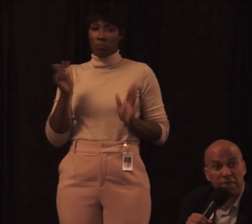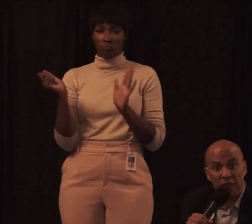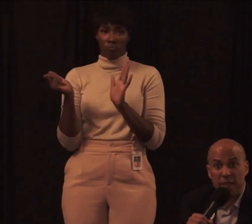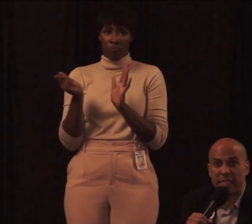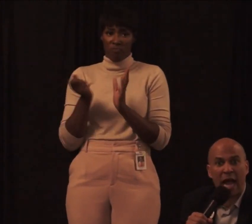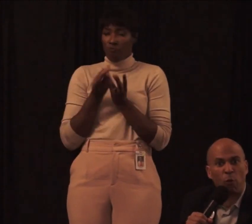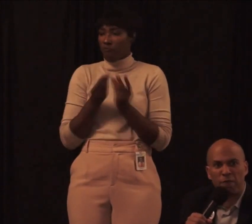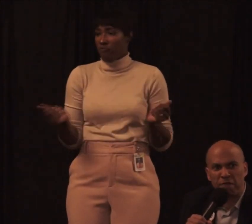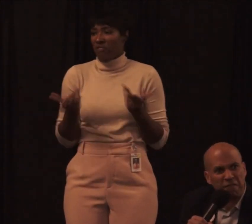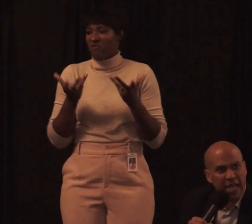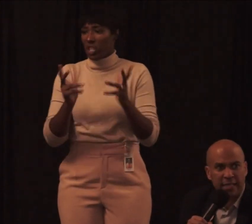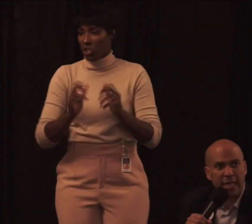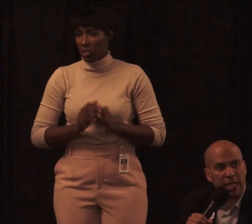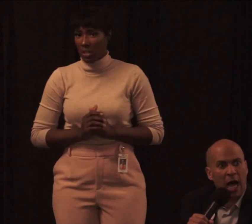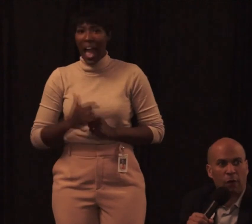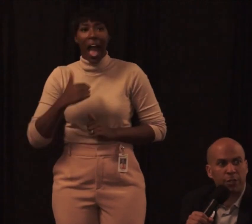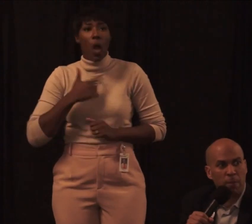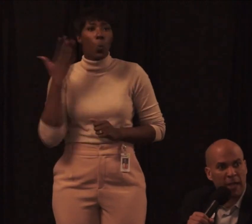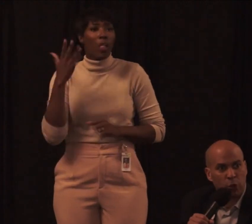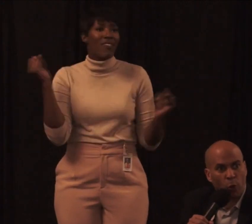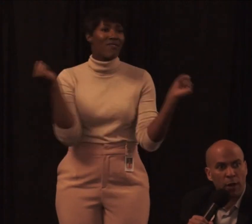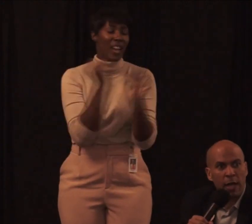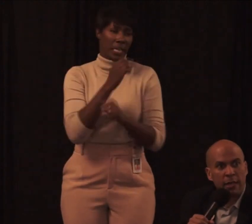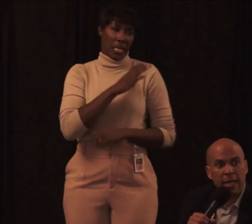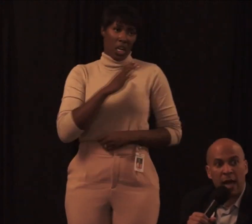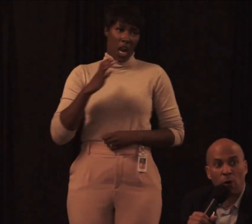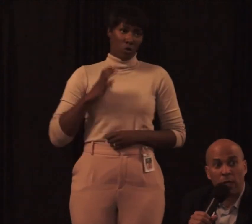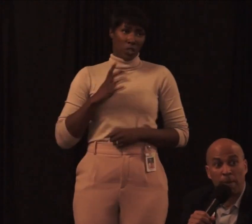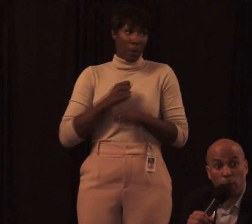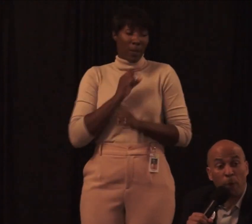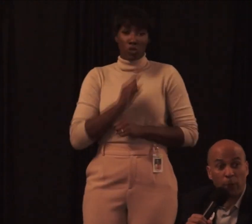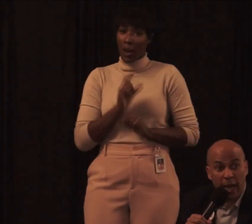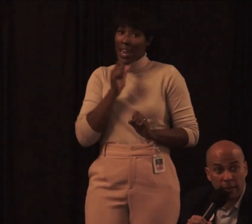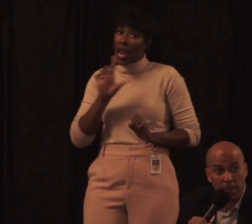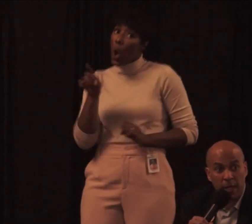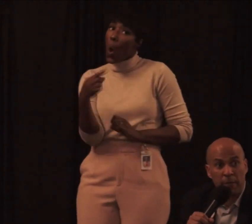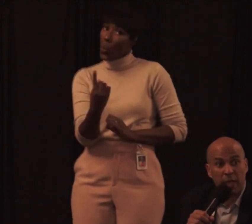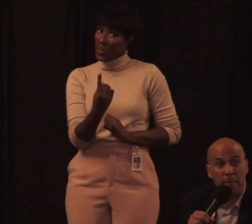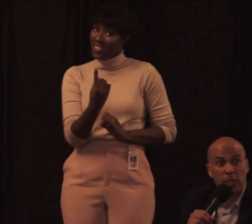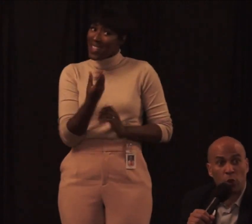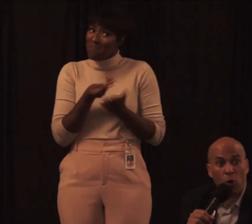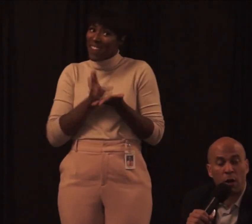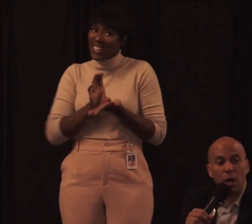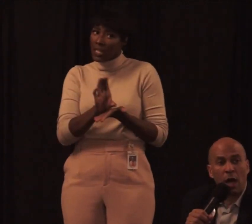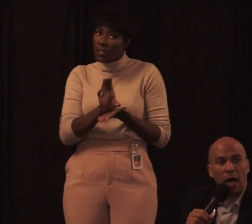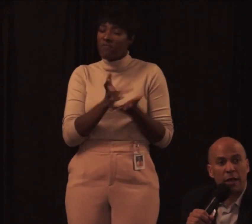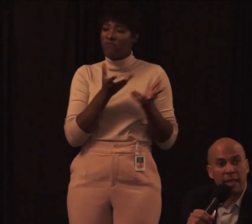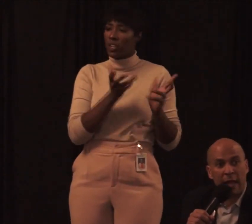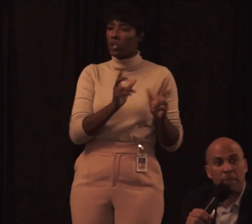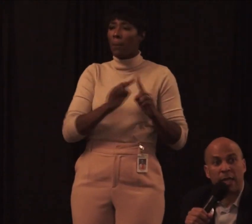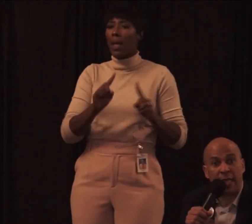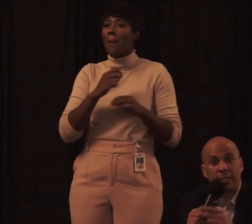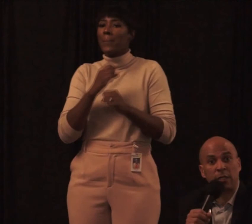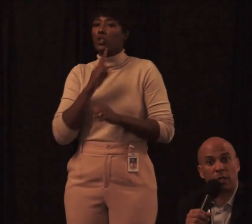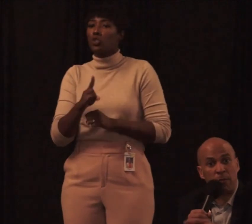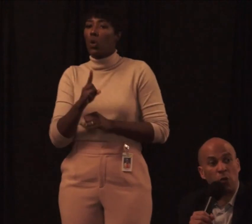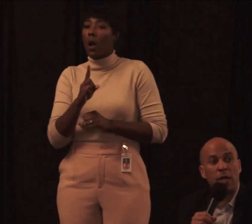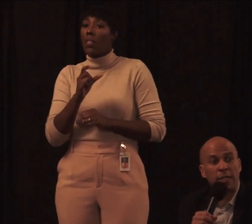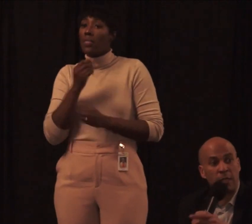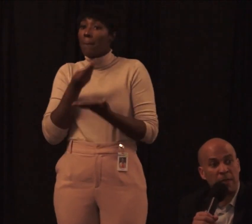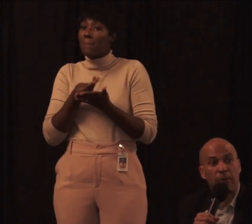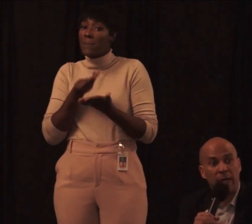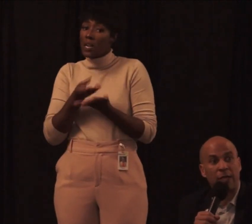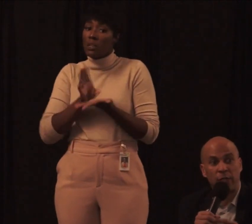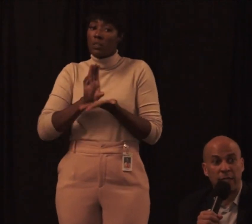fully fund this. I will fight in Congress to make sure they not only appropriate the money, but they make sure that that money gets to the